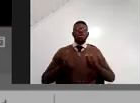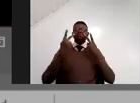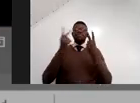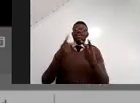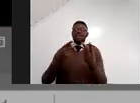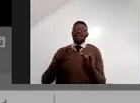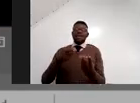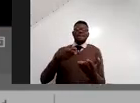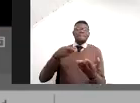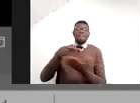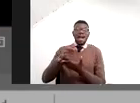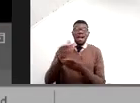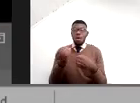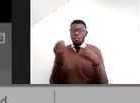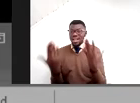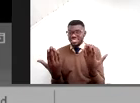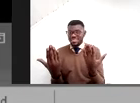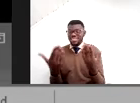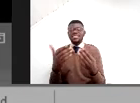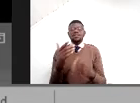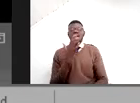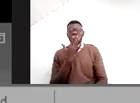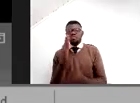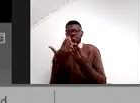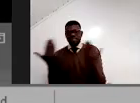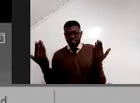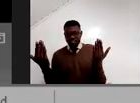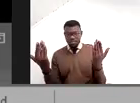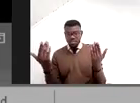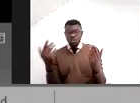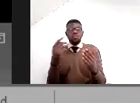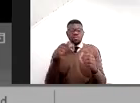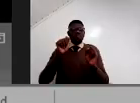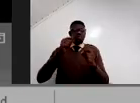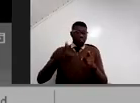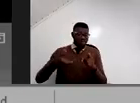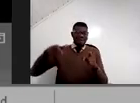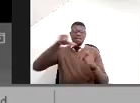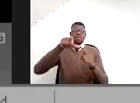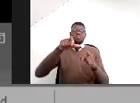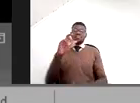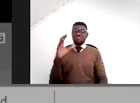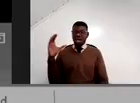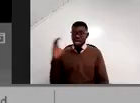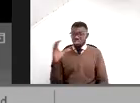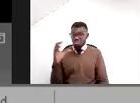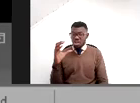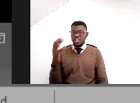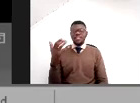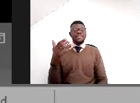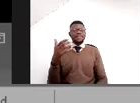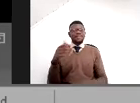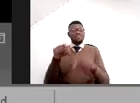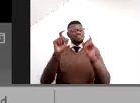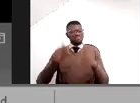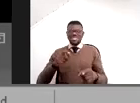agricultural and for horticultural product will have and will go up. Consumers will and will have to pay